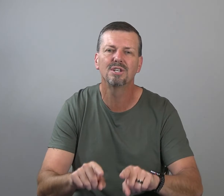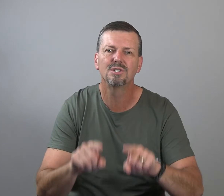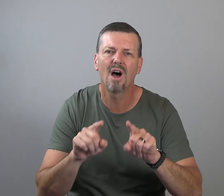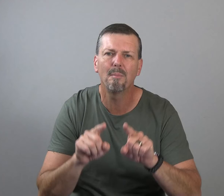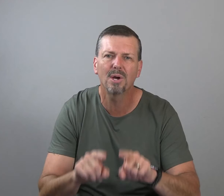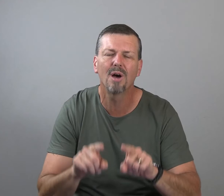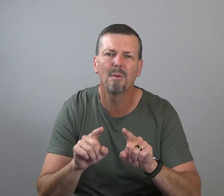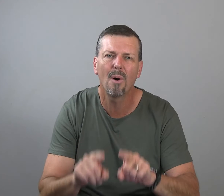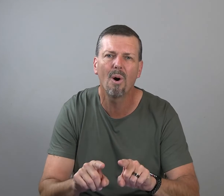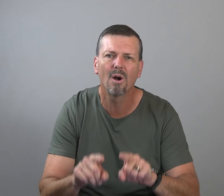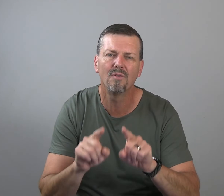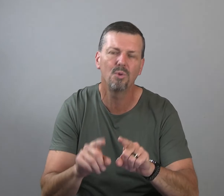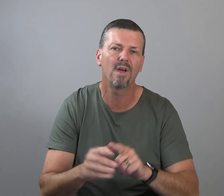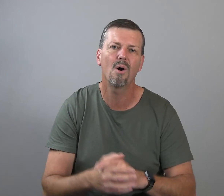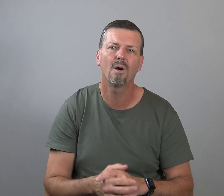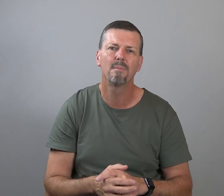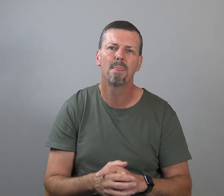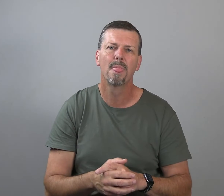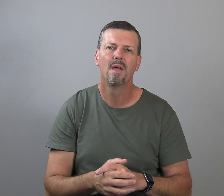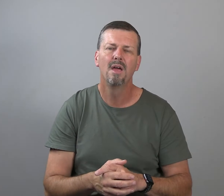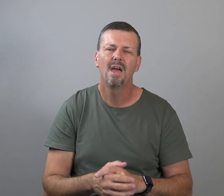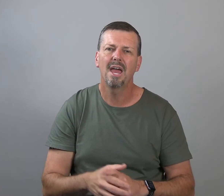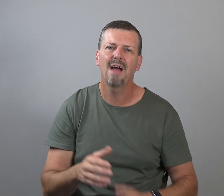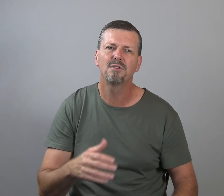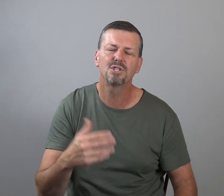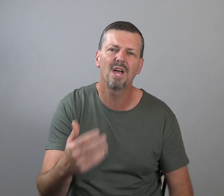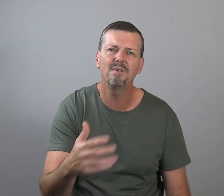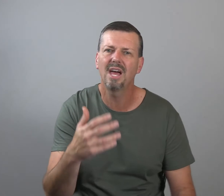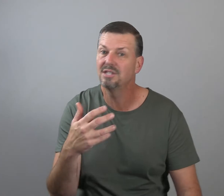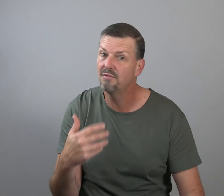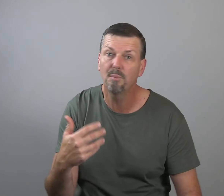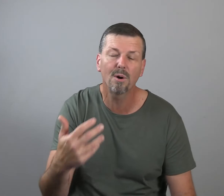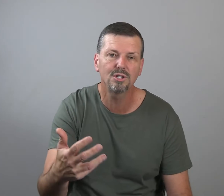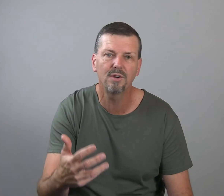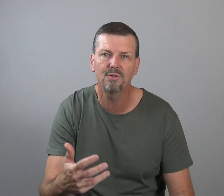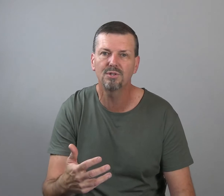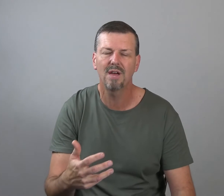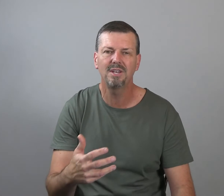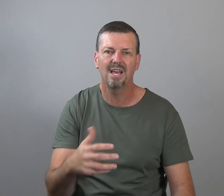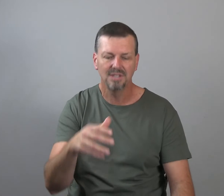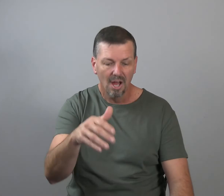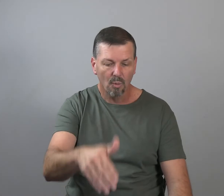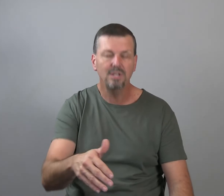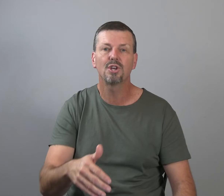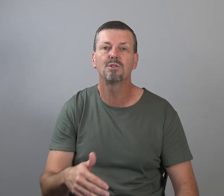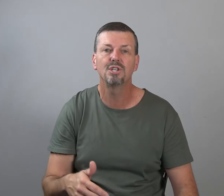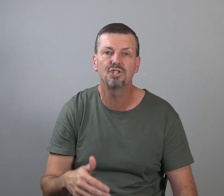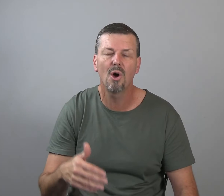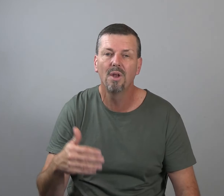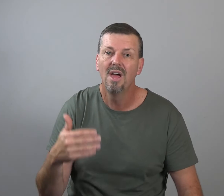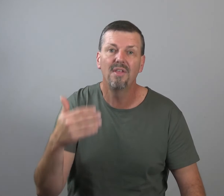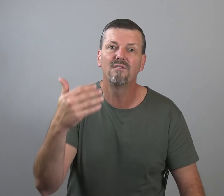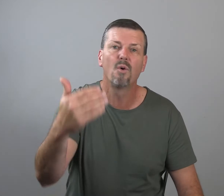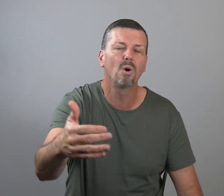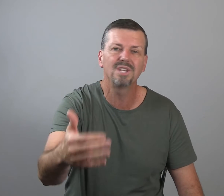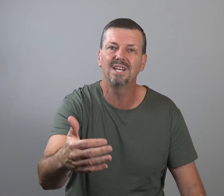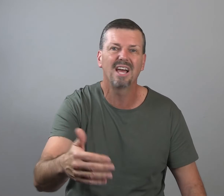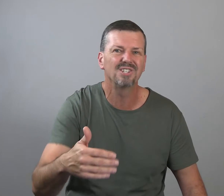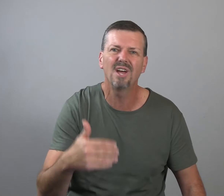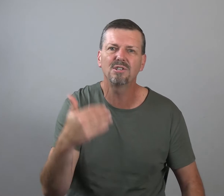does not become a part of who they are. And after seven days, if you persevere through seven days, research has shown that 14 days, another